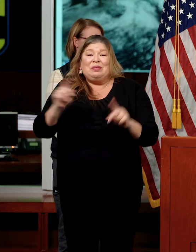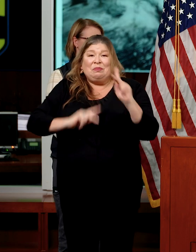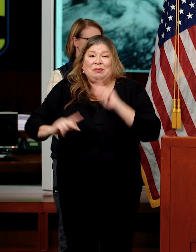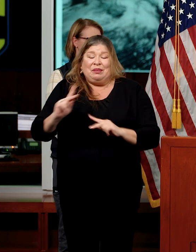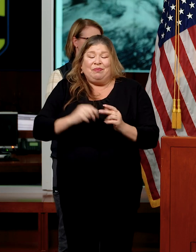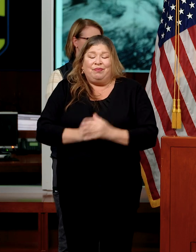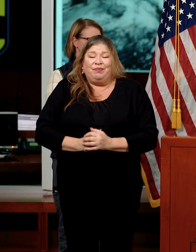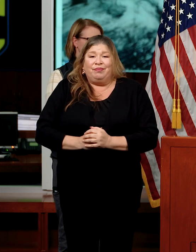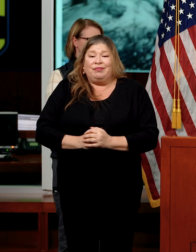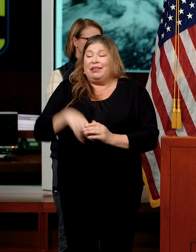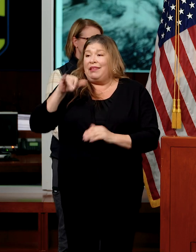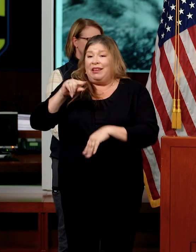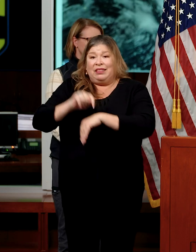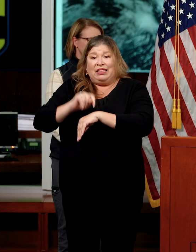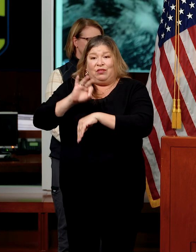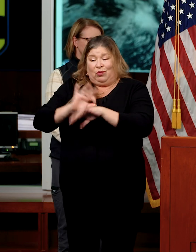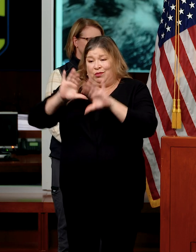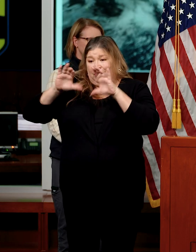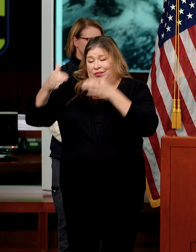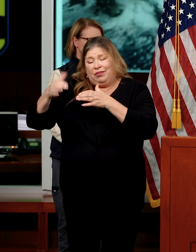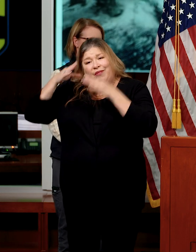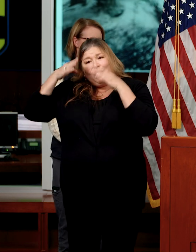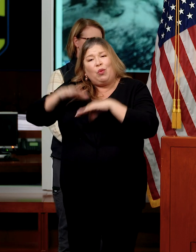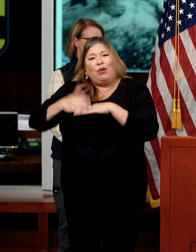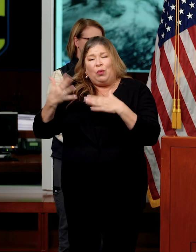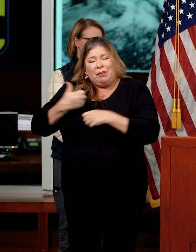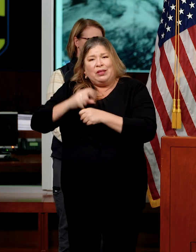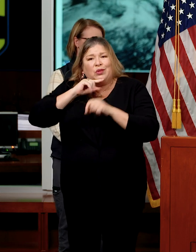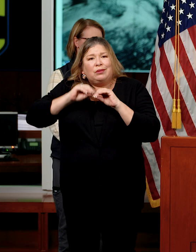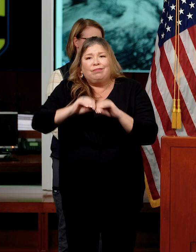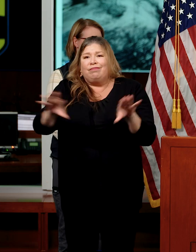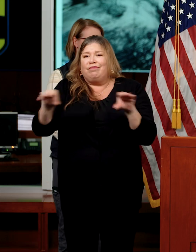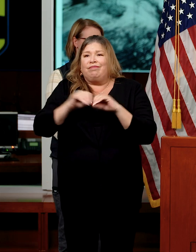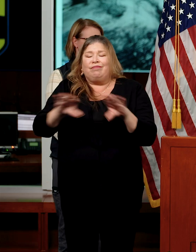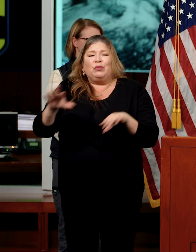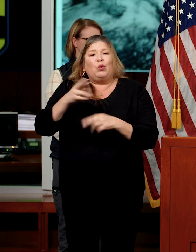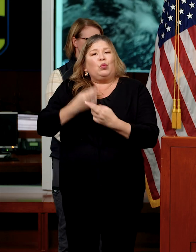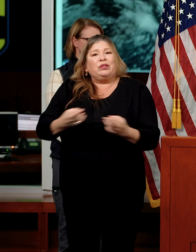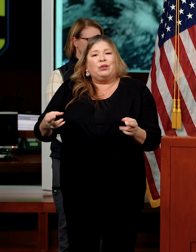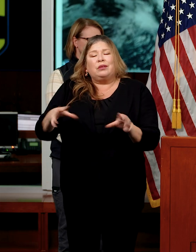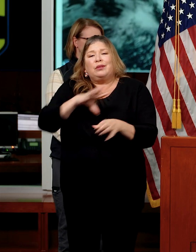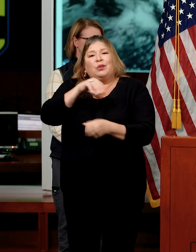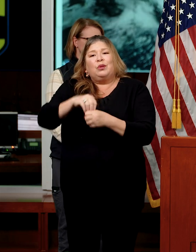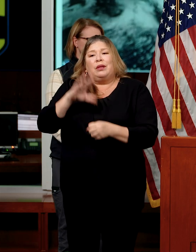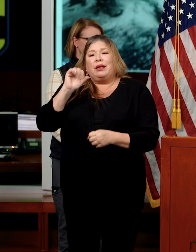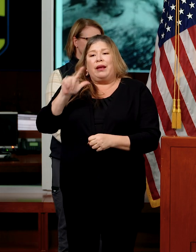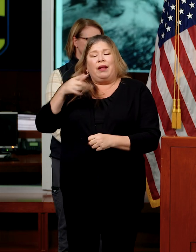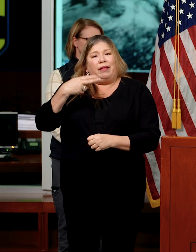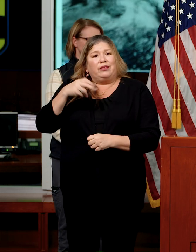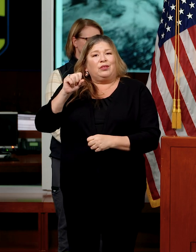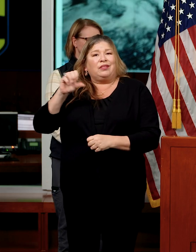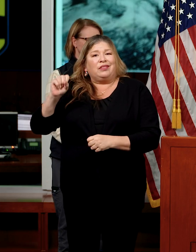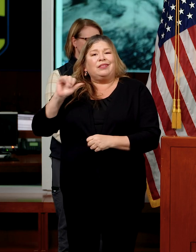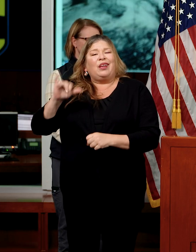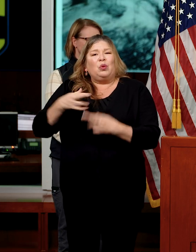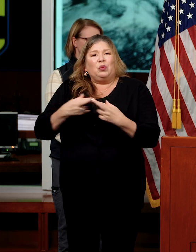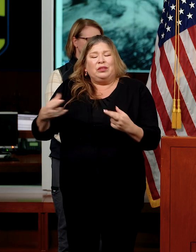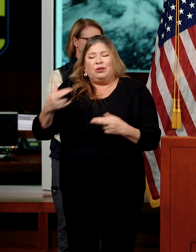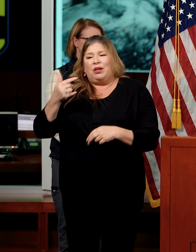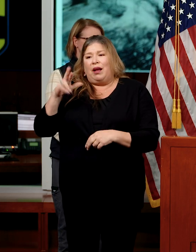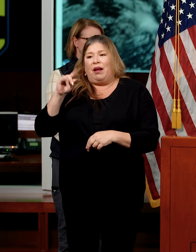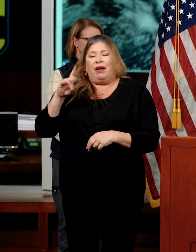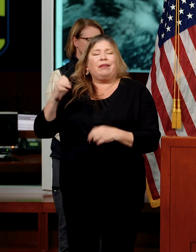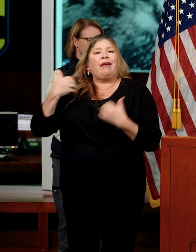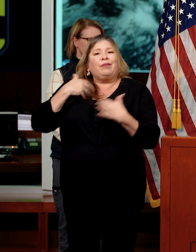The task force has been focused on sharing resources, including the Cal HHS Resource Guide, which is available in both English